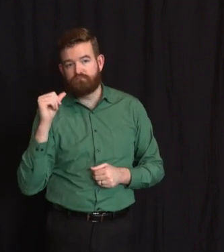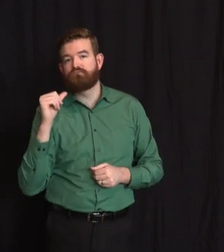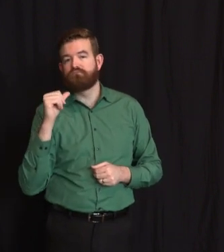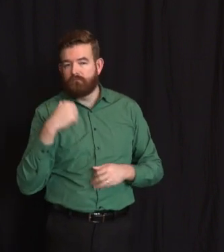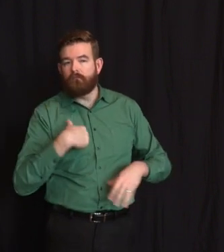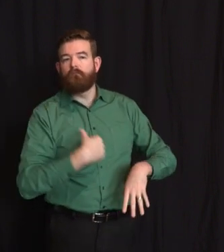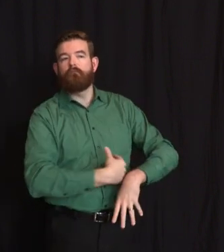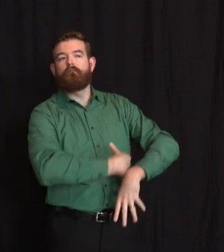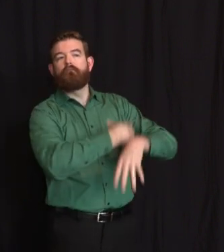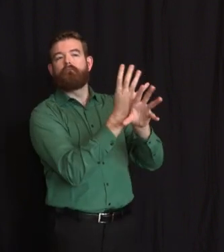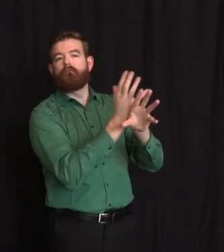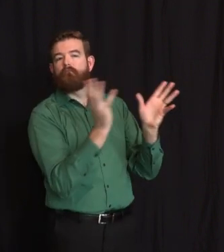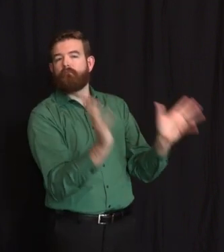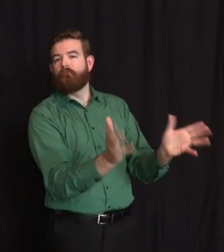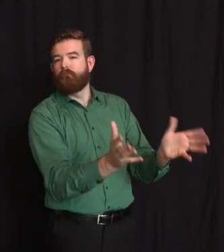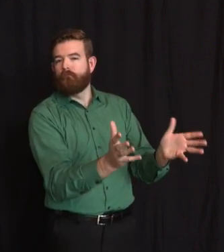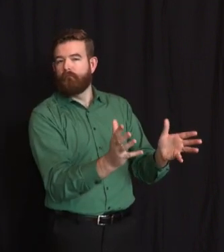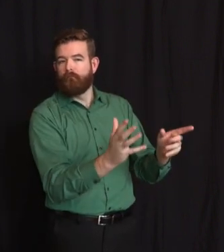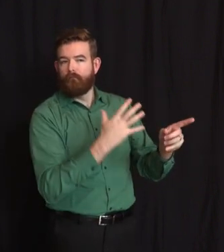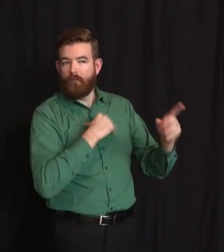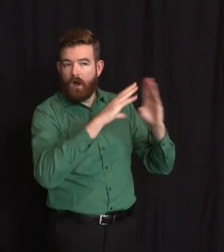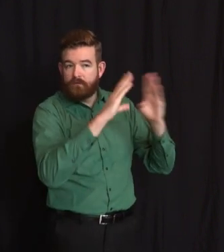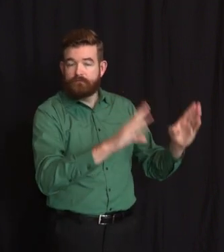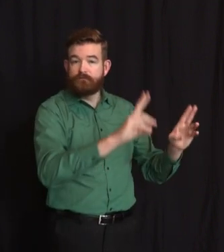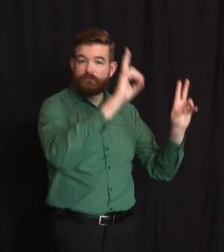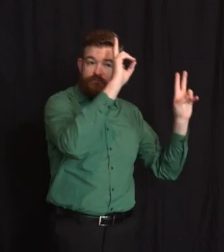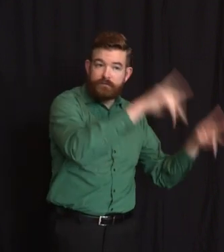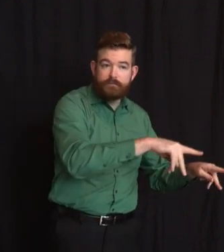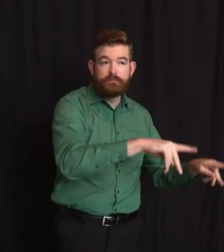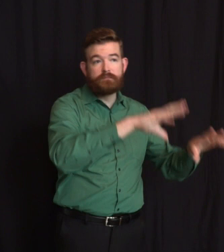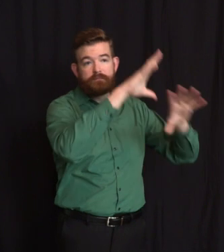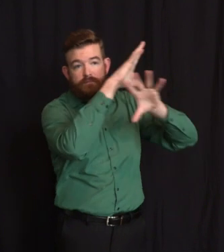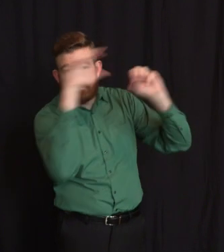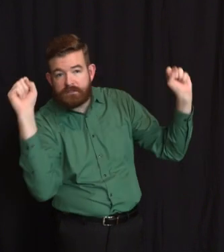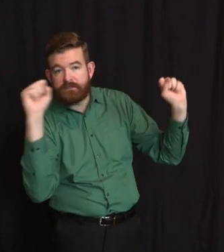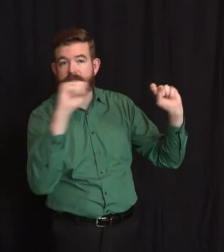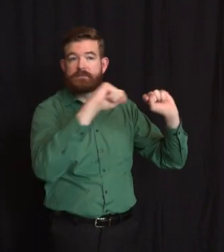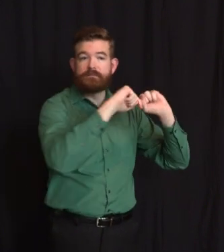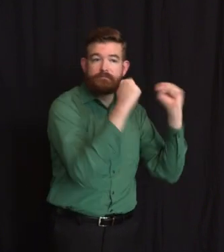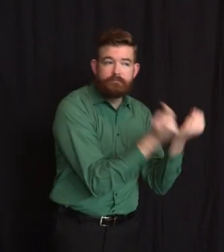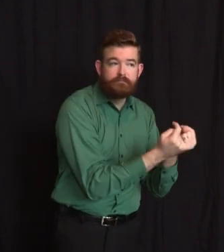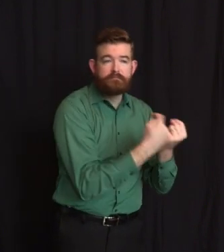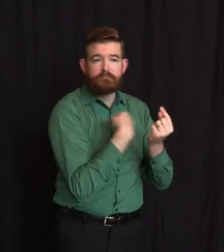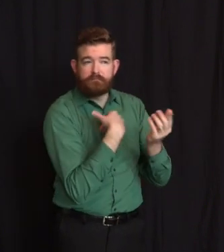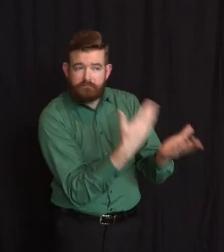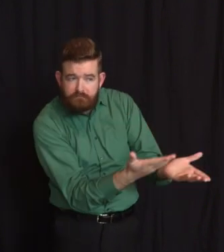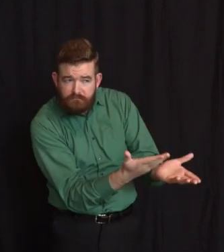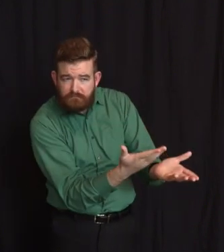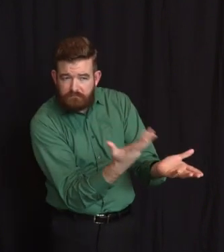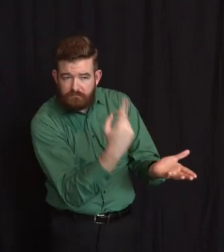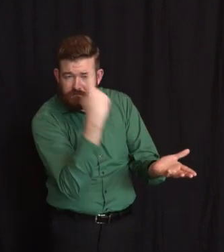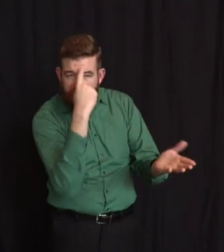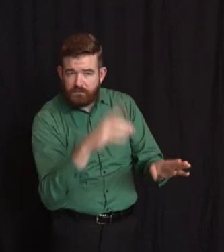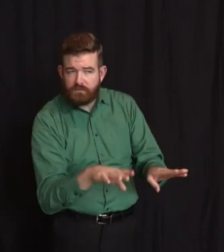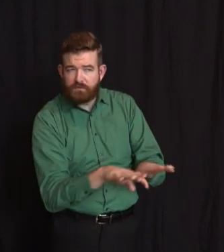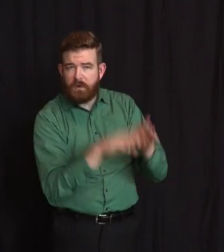talking about how they're seeing the reopening of the American economy. And there's an enormous amount